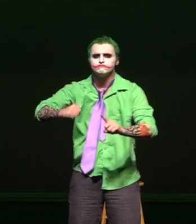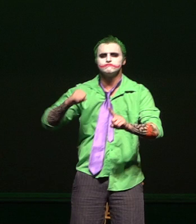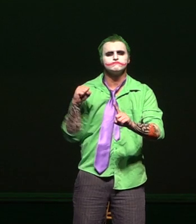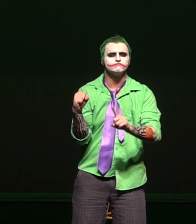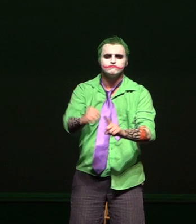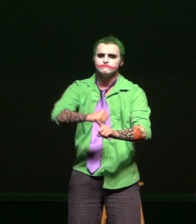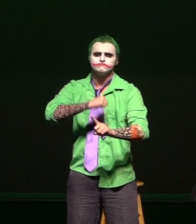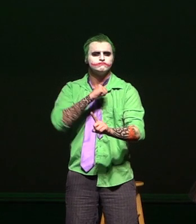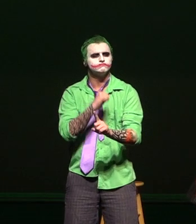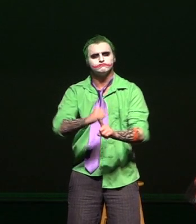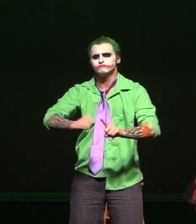the abuse